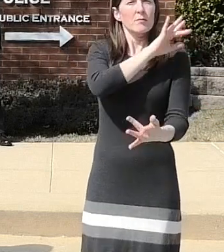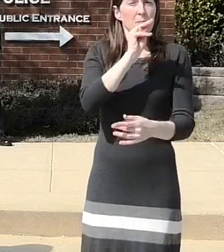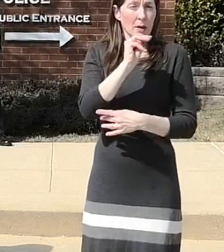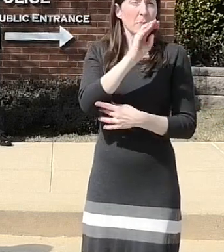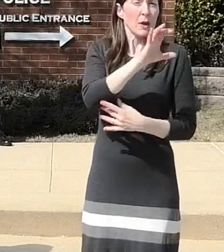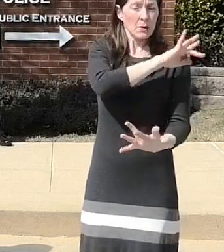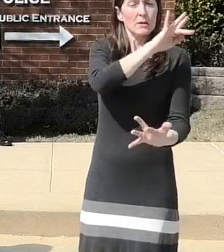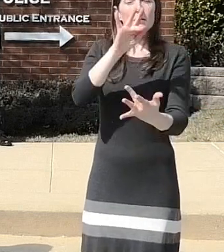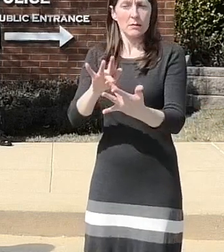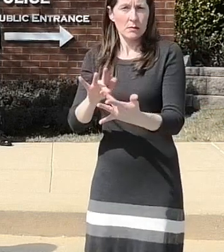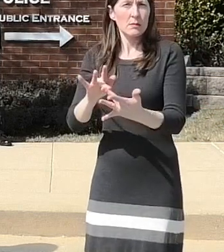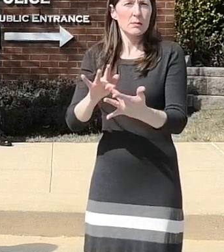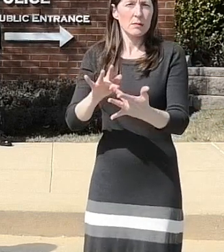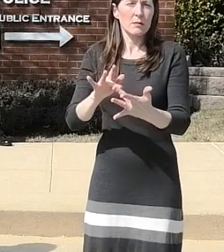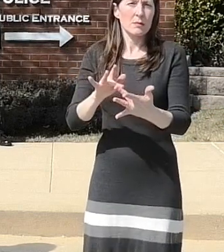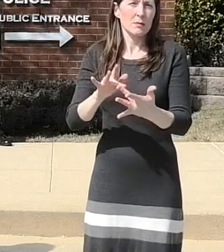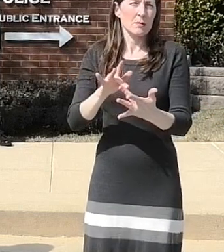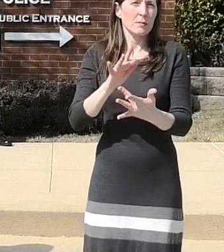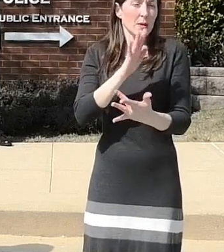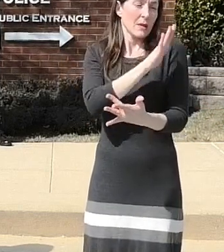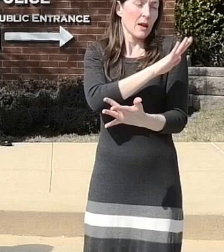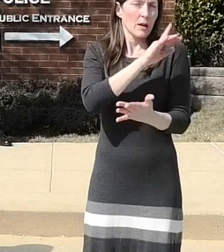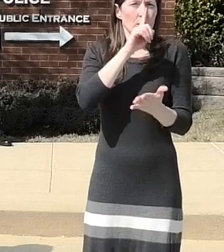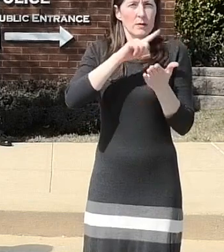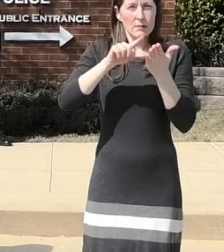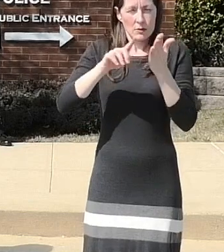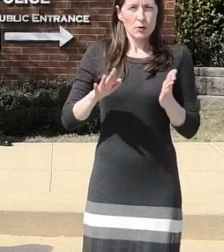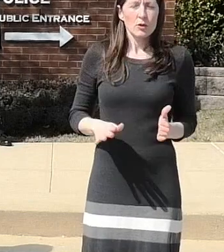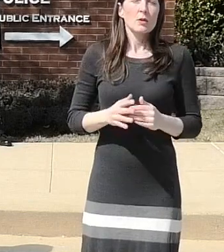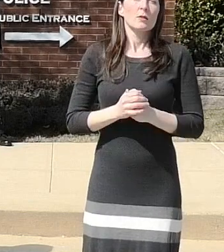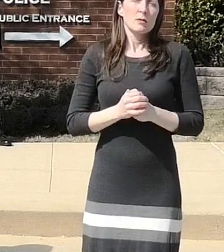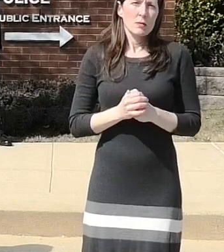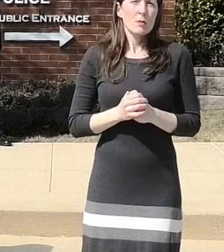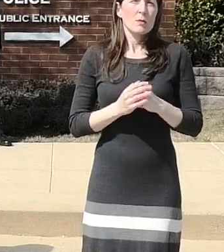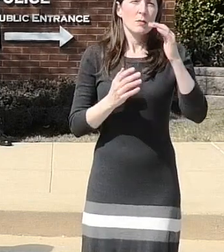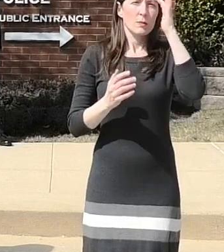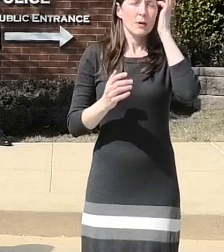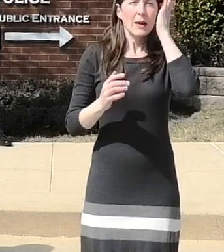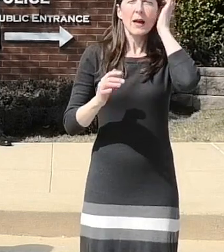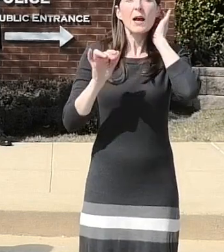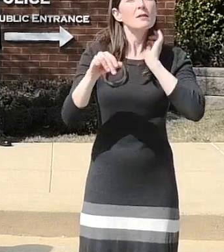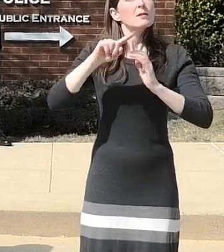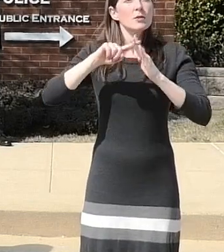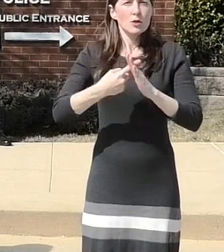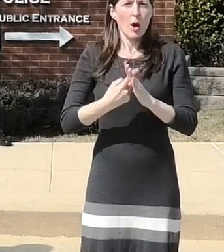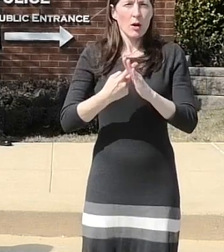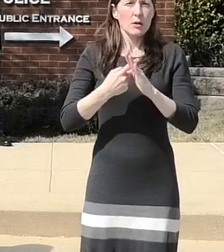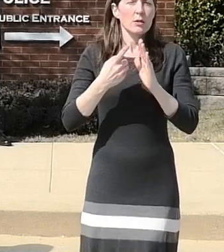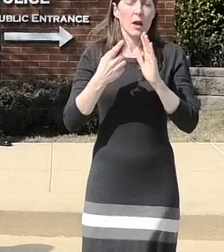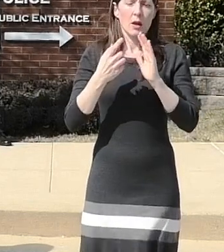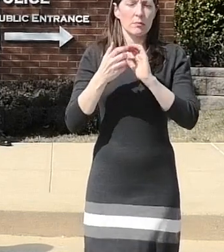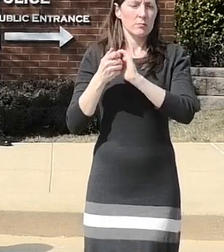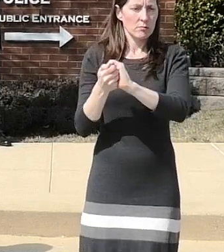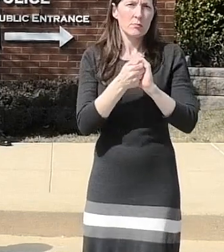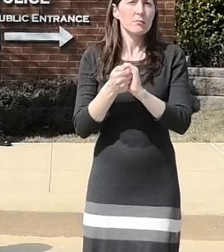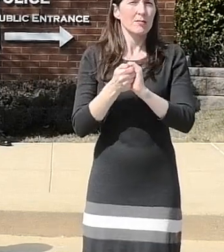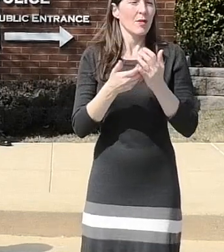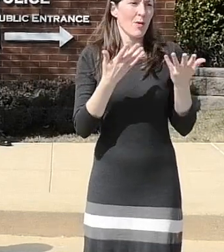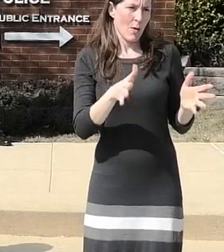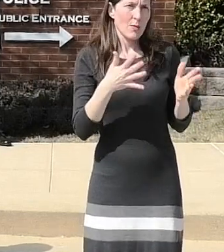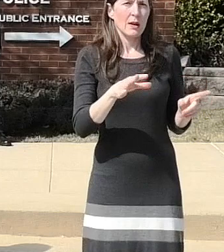investigators as previously noted a collective effort between montgomery county prince george's county had already been undertaken